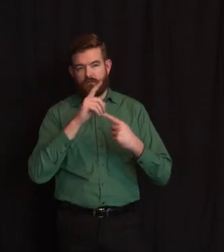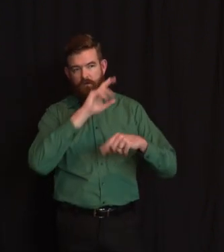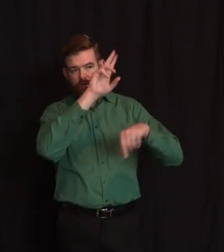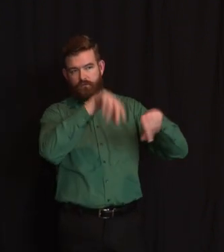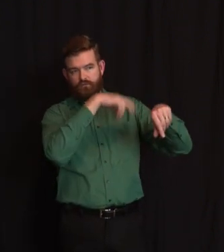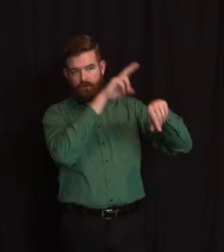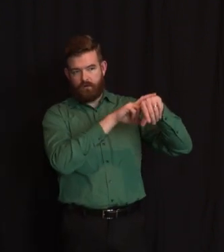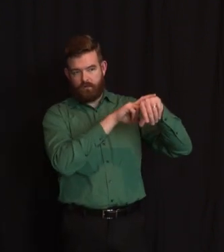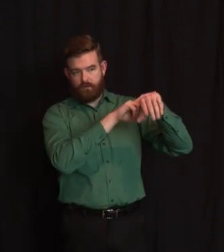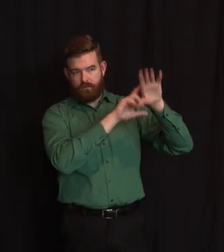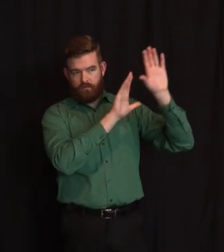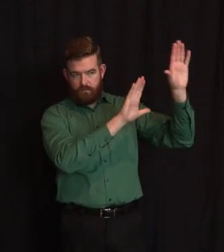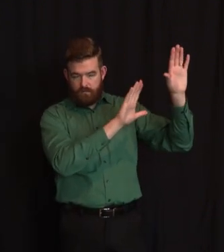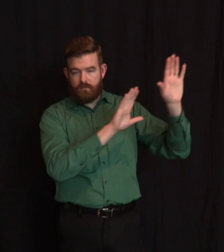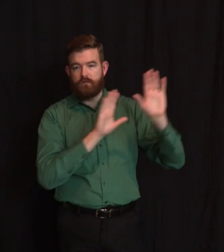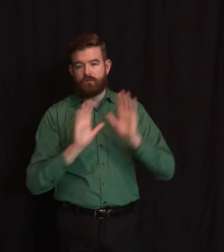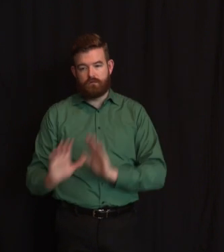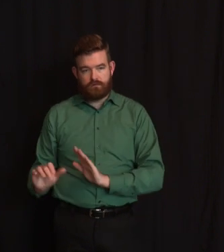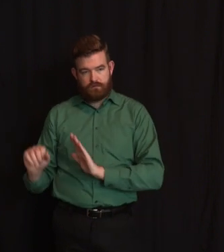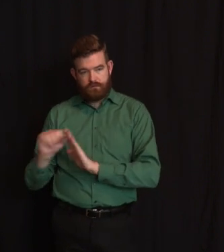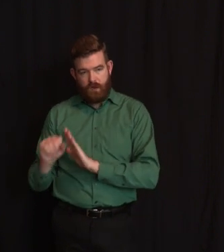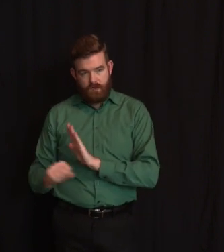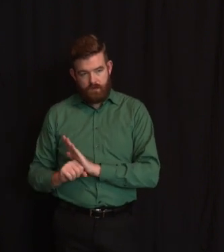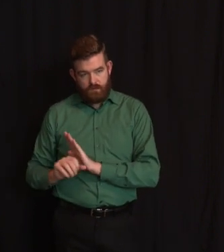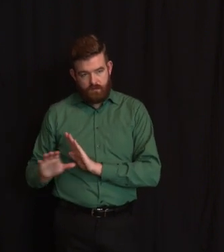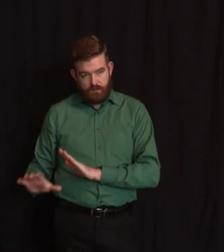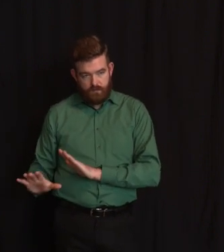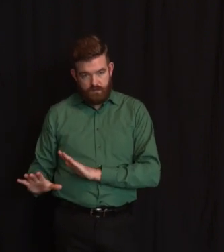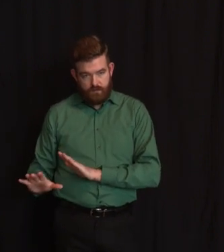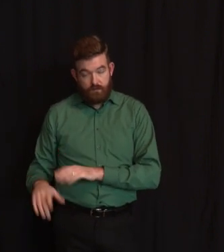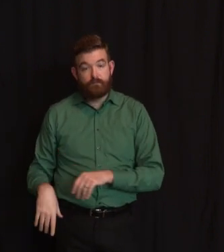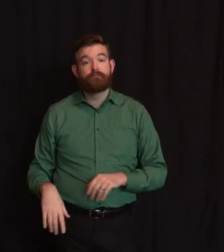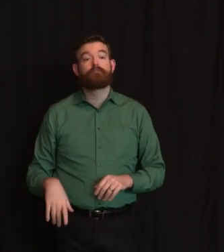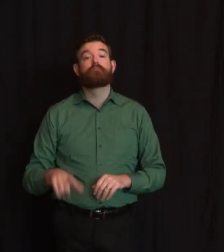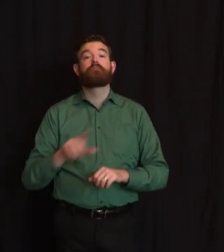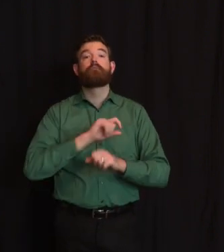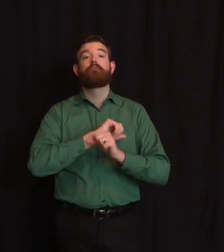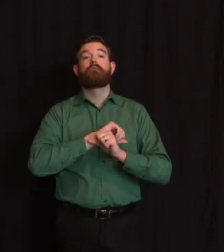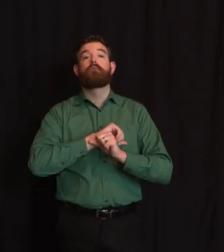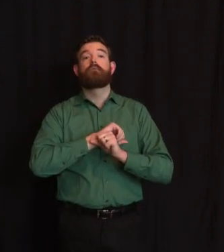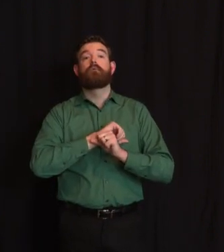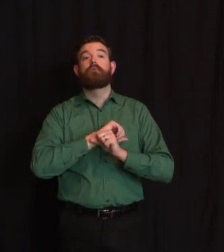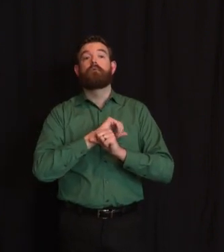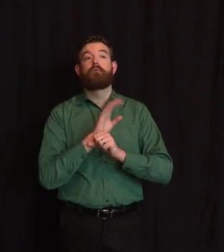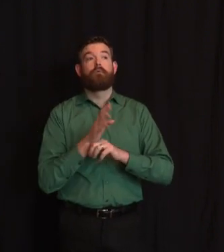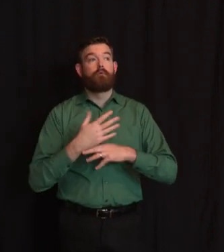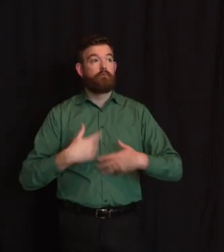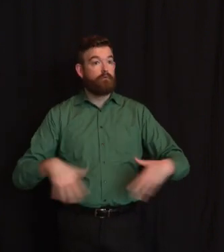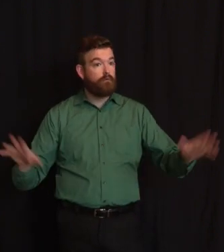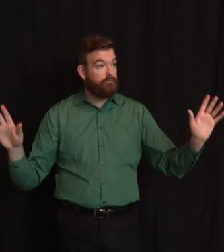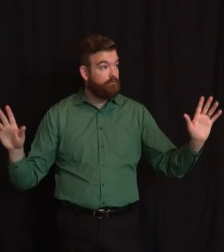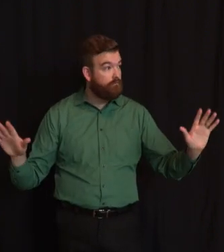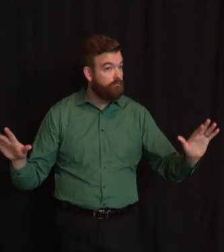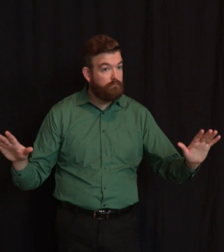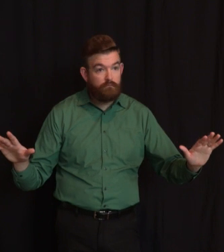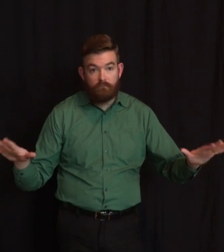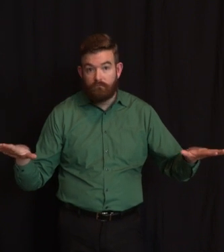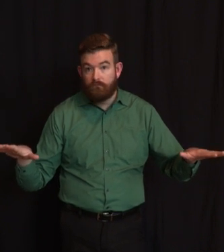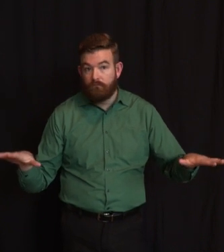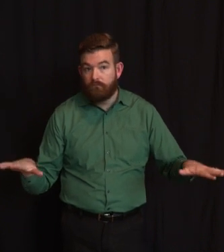But it's quite clear both nationally as well as in our own state that long-term care is going to be a particular focus. Hard to ignore that.